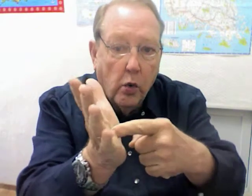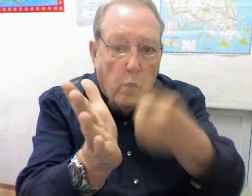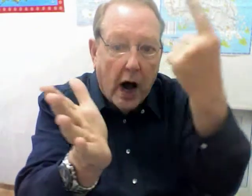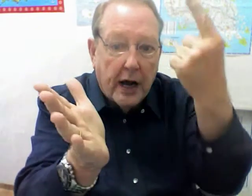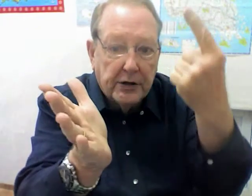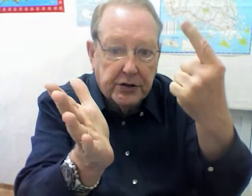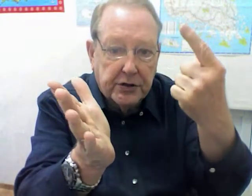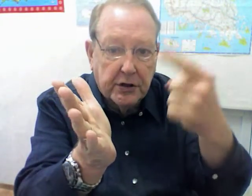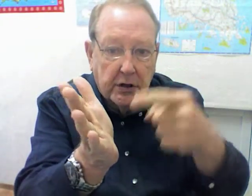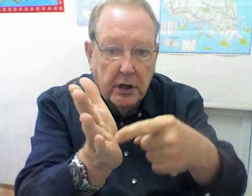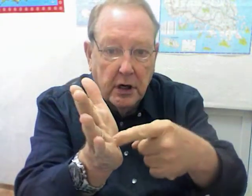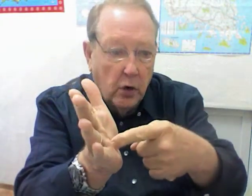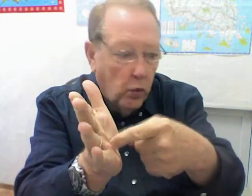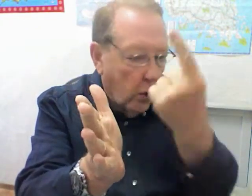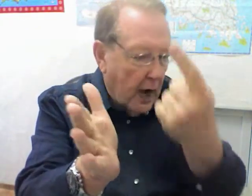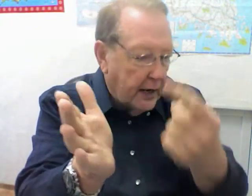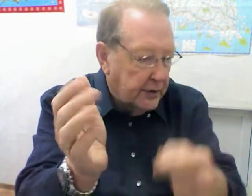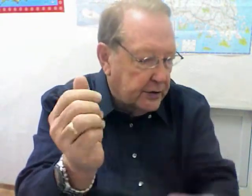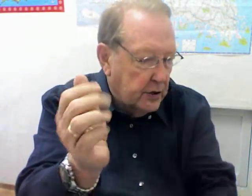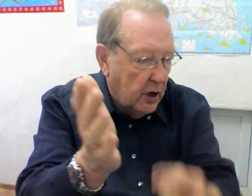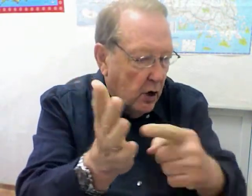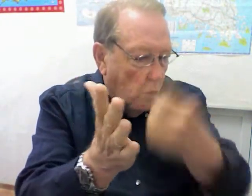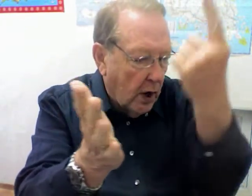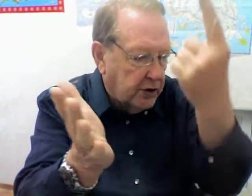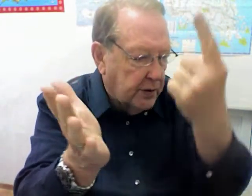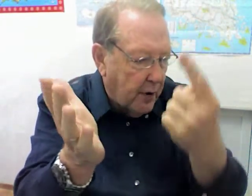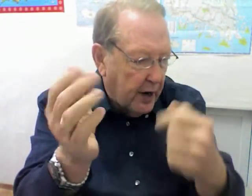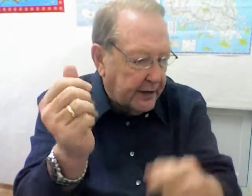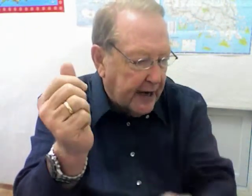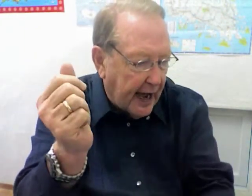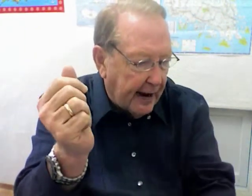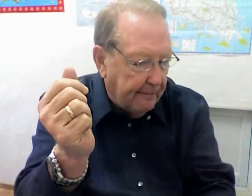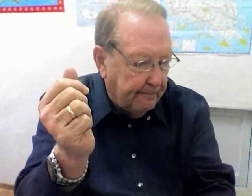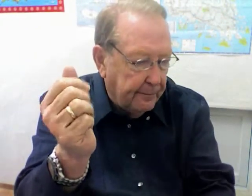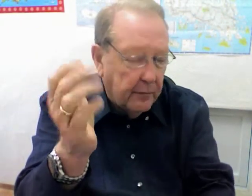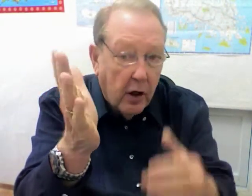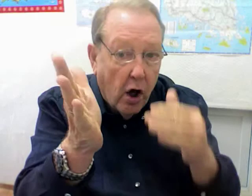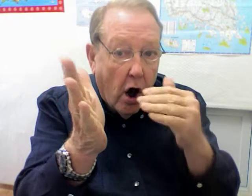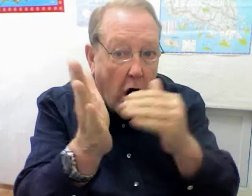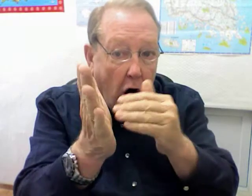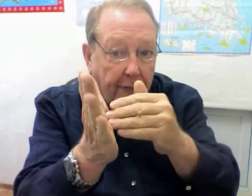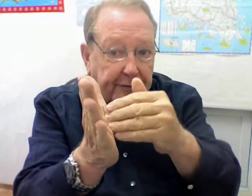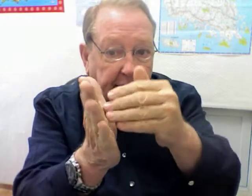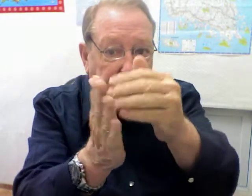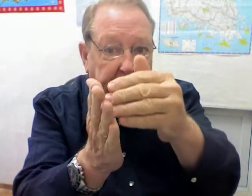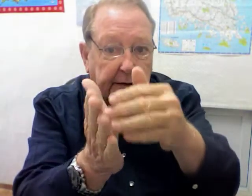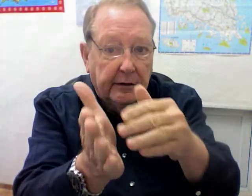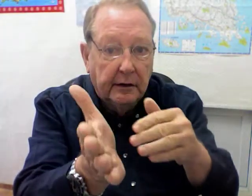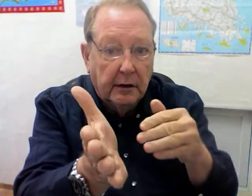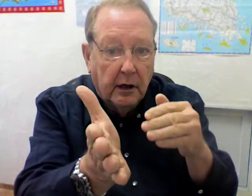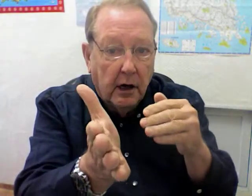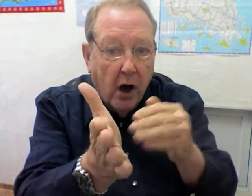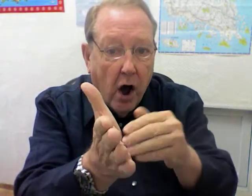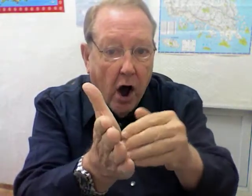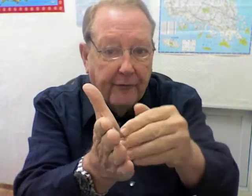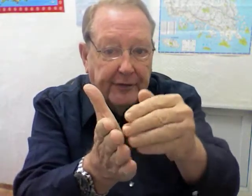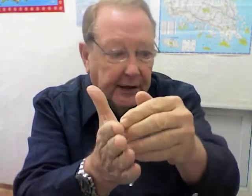Once. Once. Once upon a time. Often. Often.